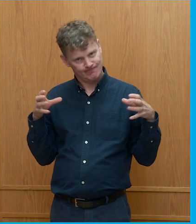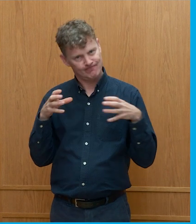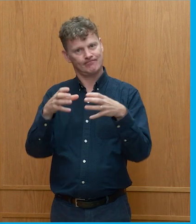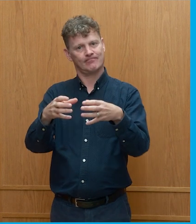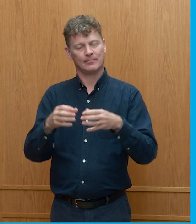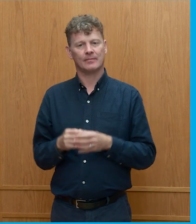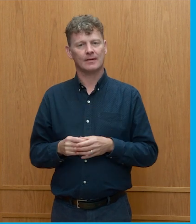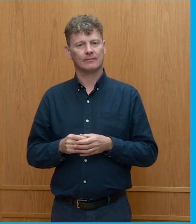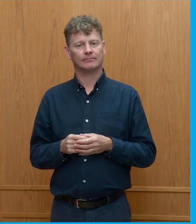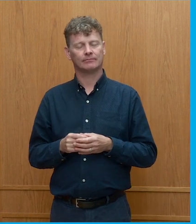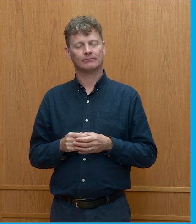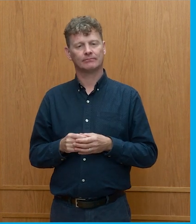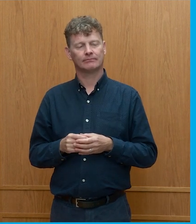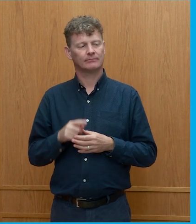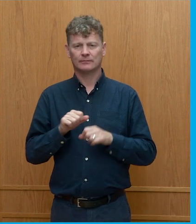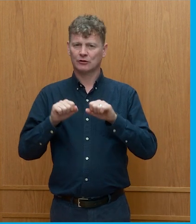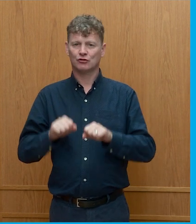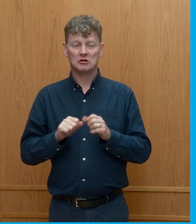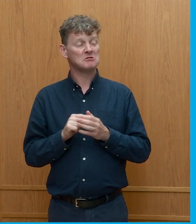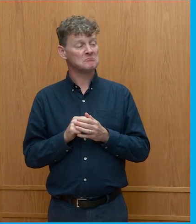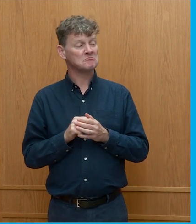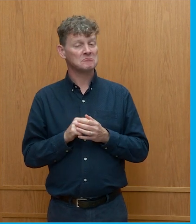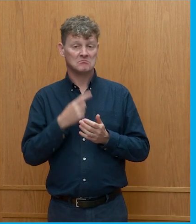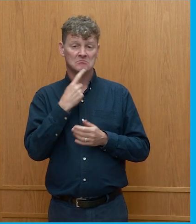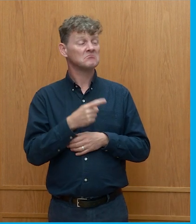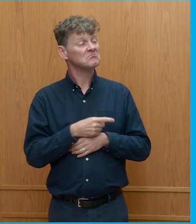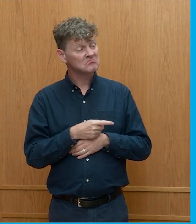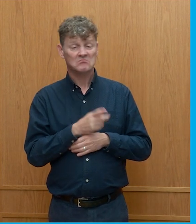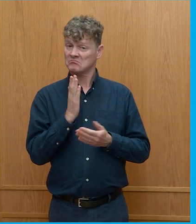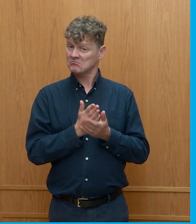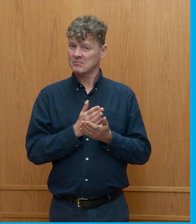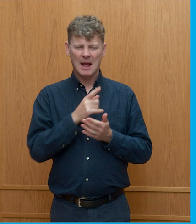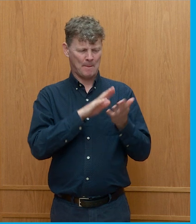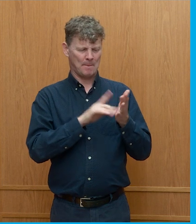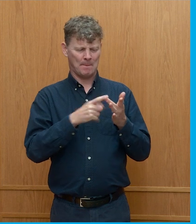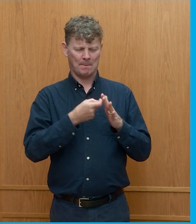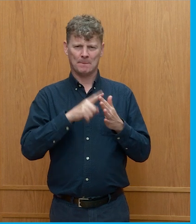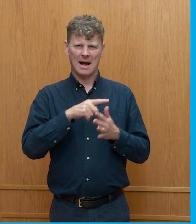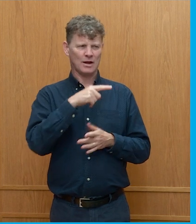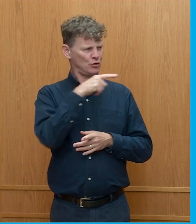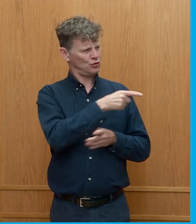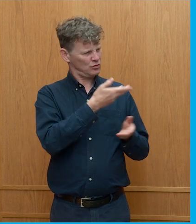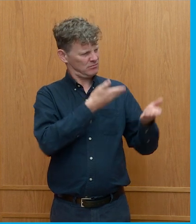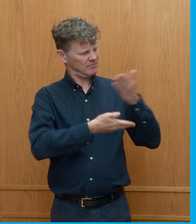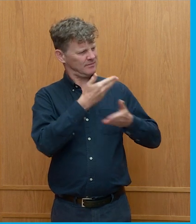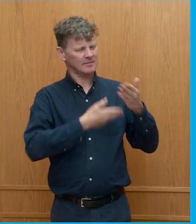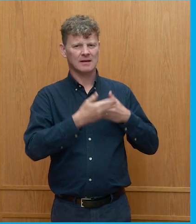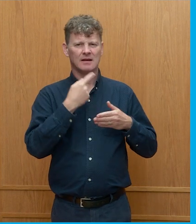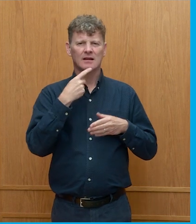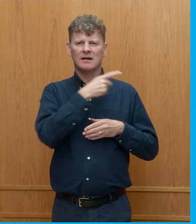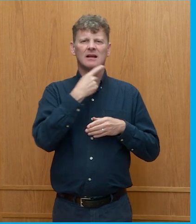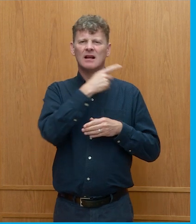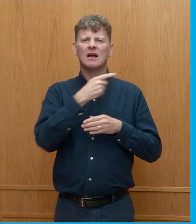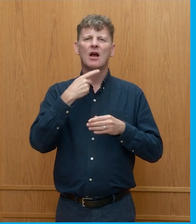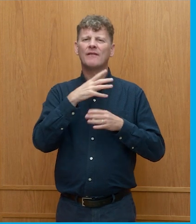Absolutely, and Mike, you were speaking as we walked up the stairs about your role in Stop Climate Chaos Coalition